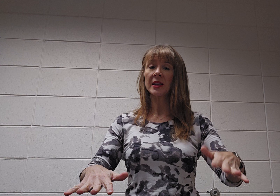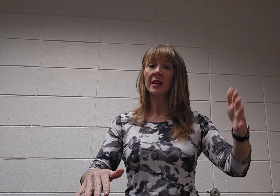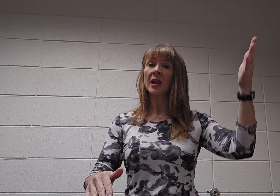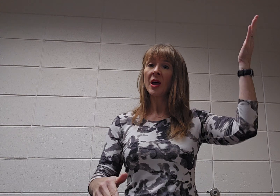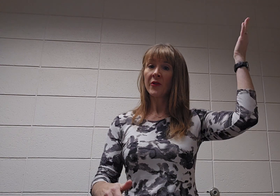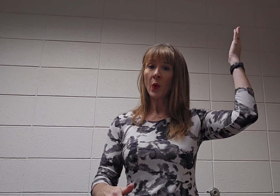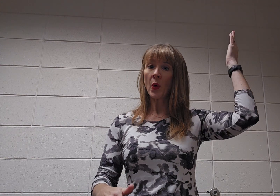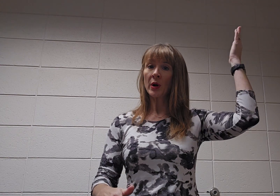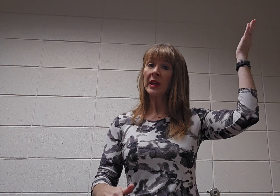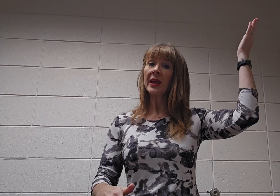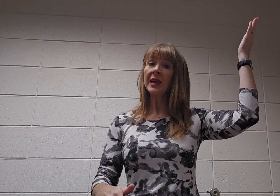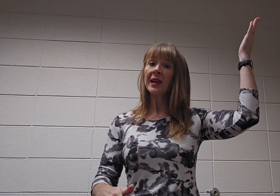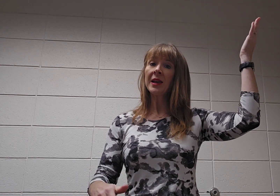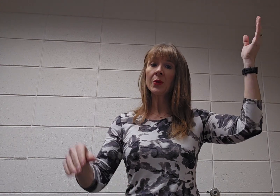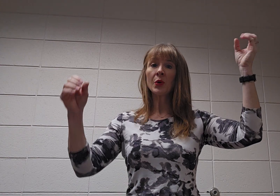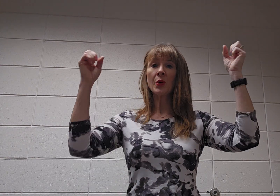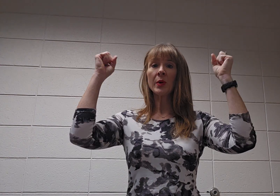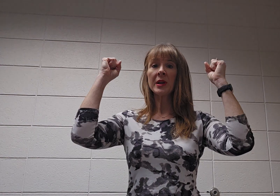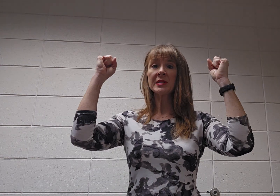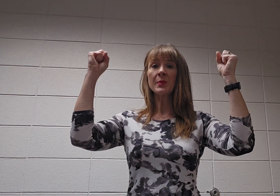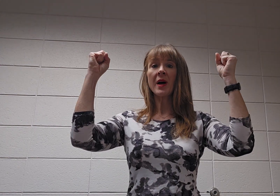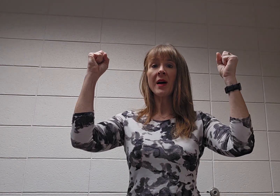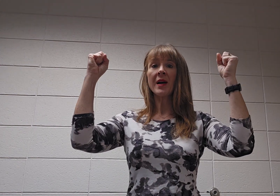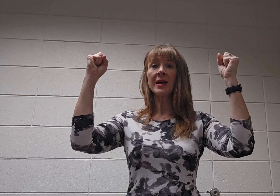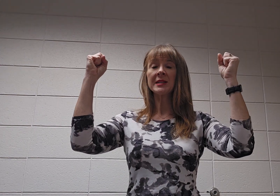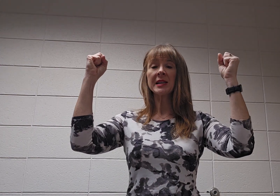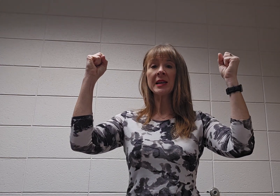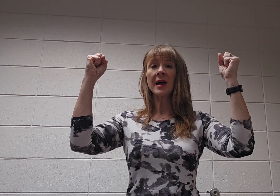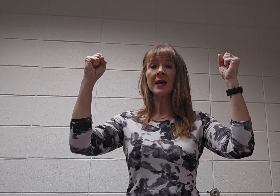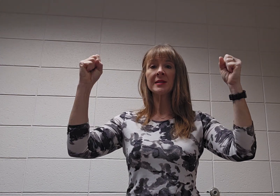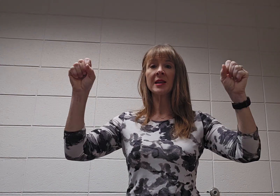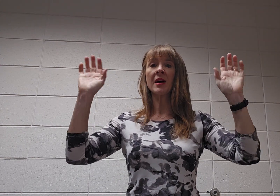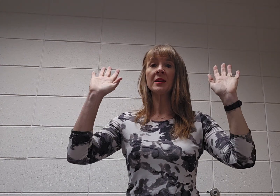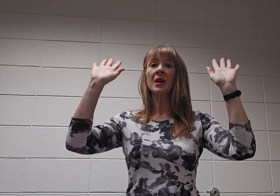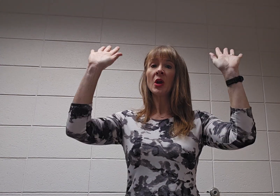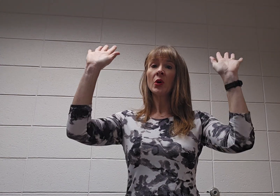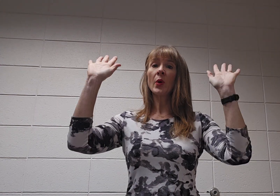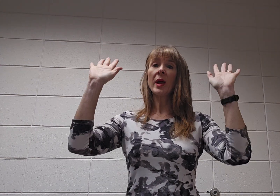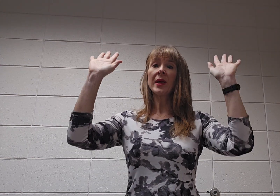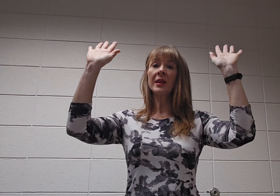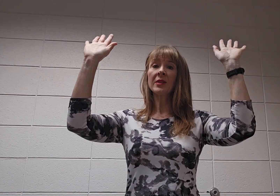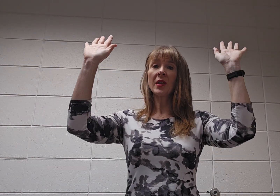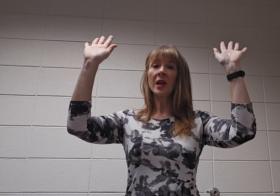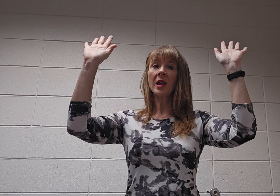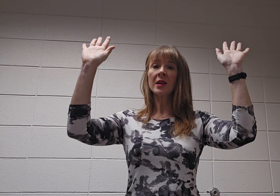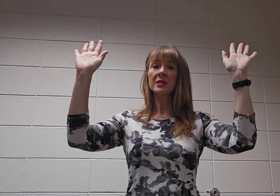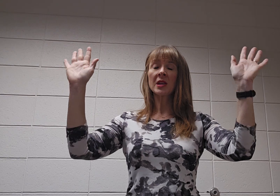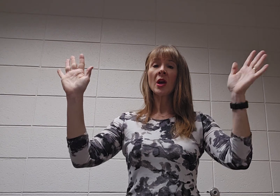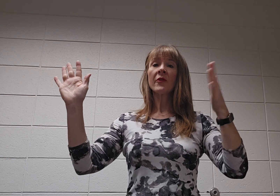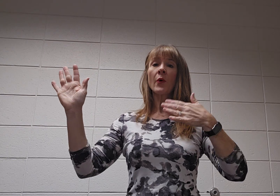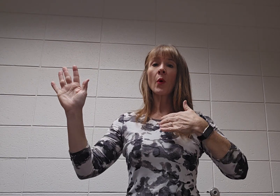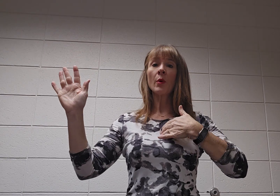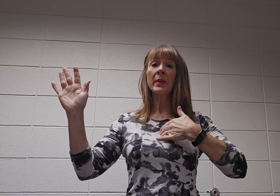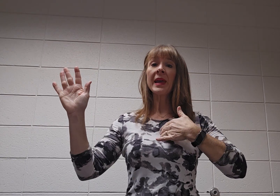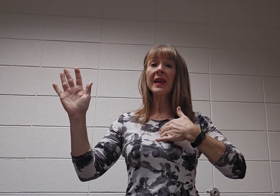For he who is mighty has done great things for me,